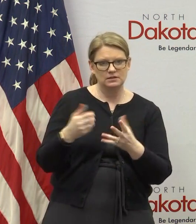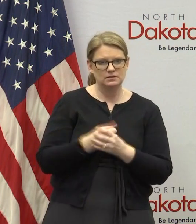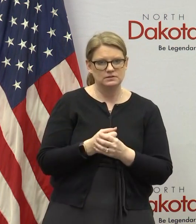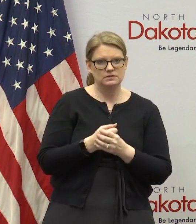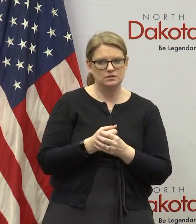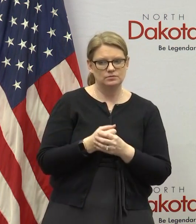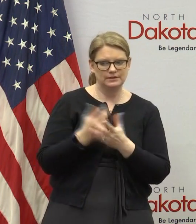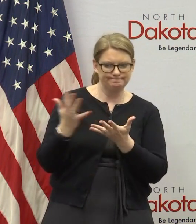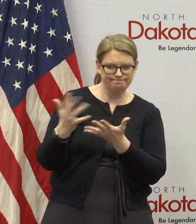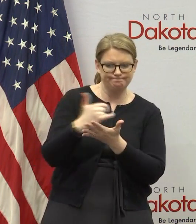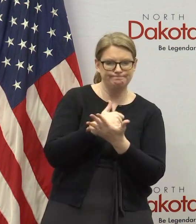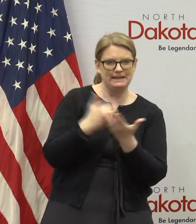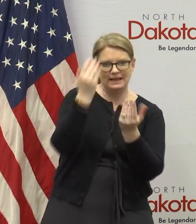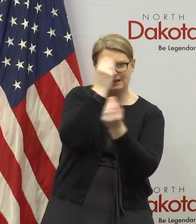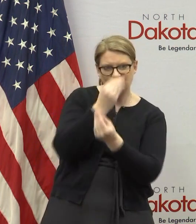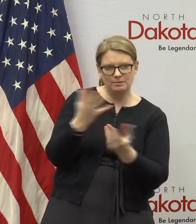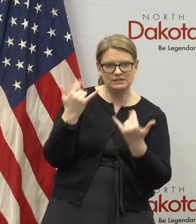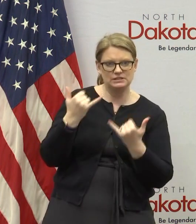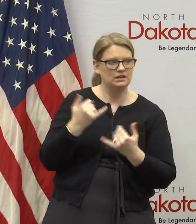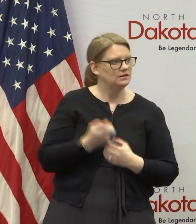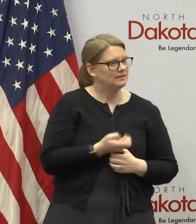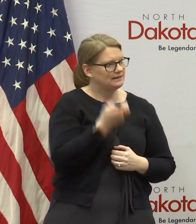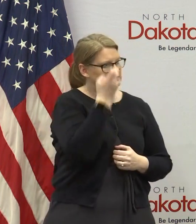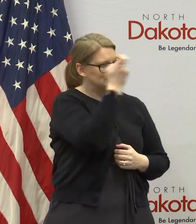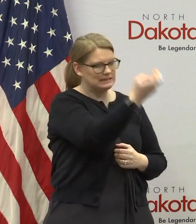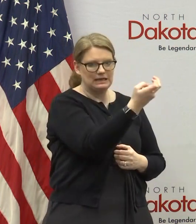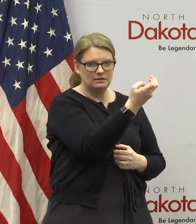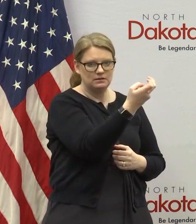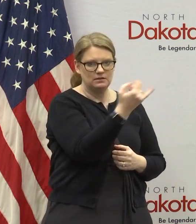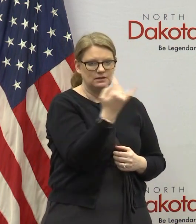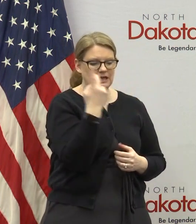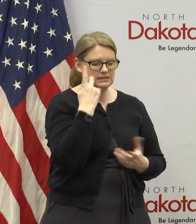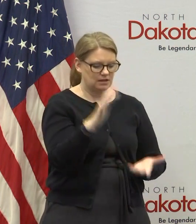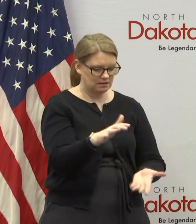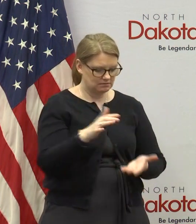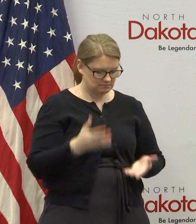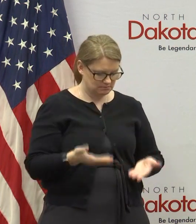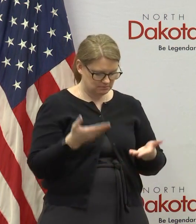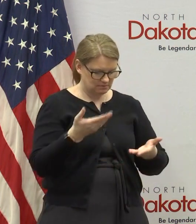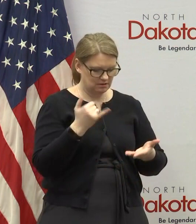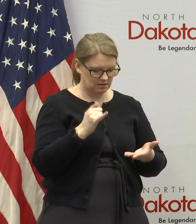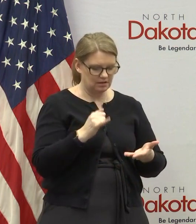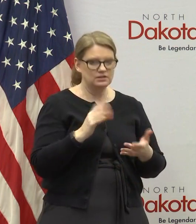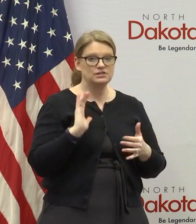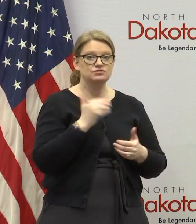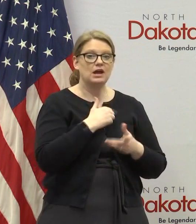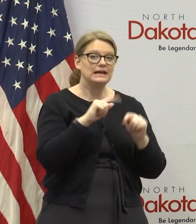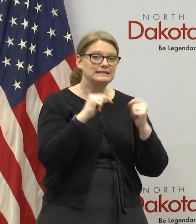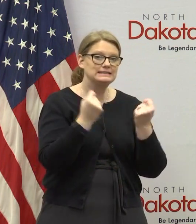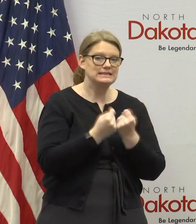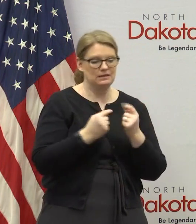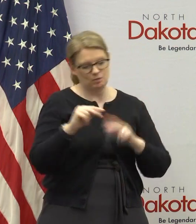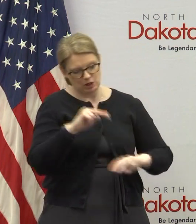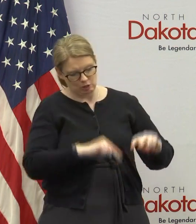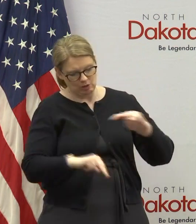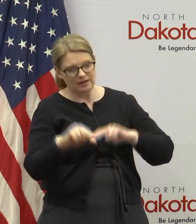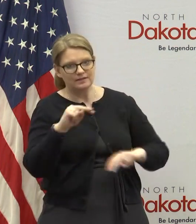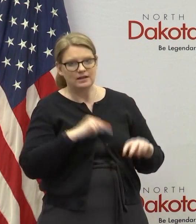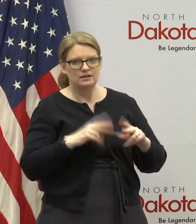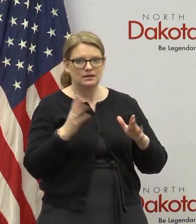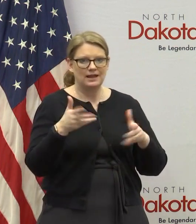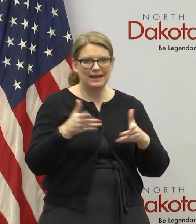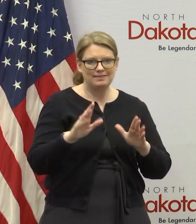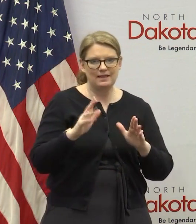getting that information right now as i was sitting in the back of the room i i saw that come in so our our team will take a look at that and then let our